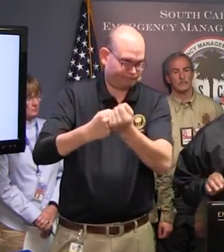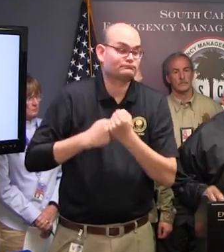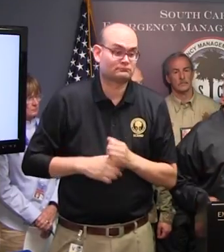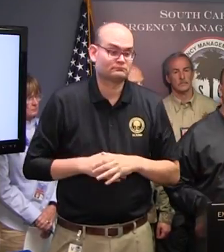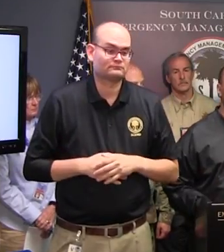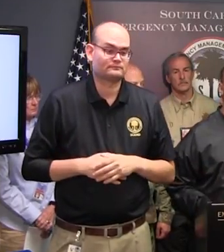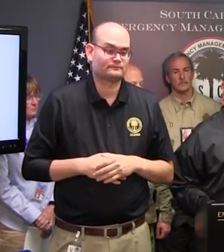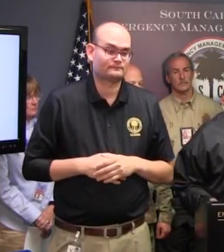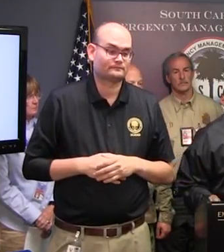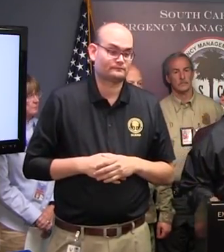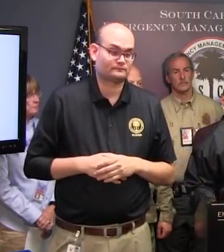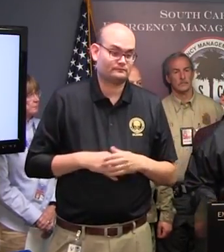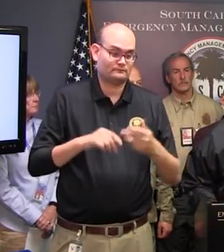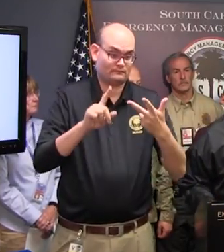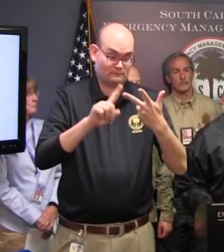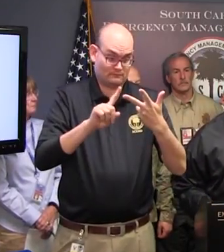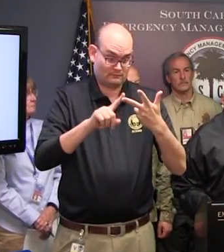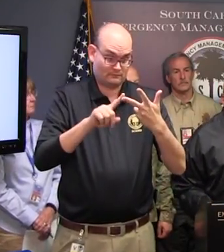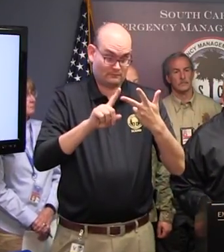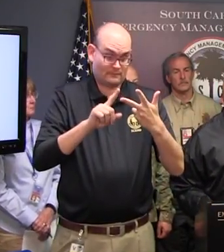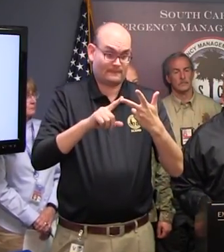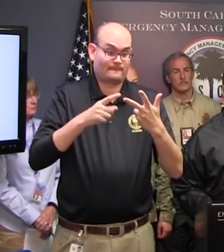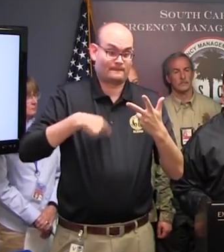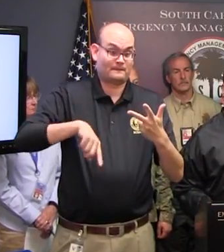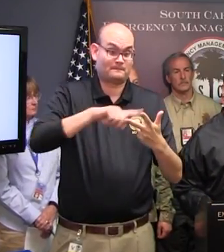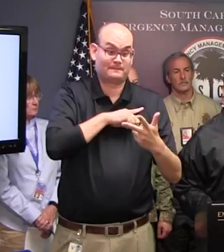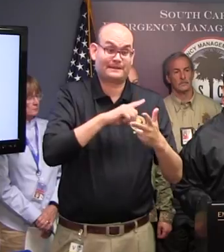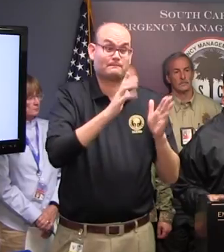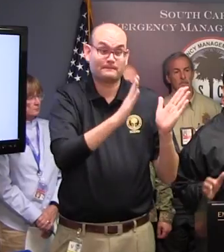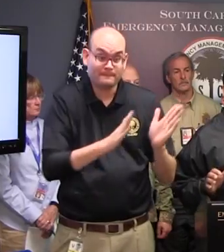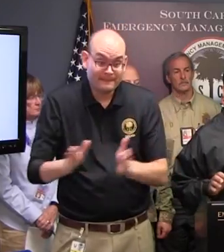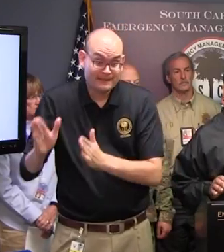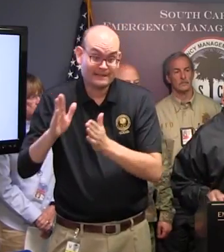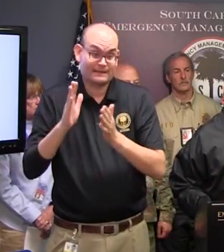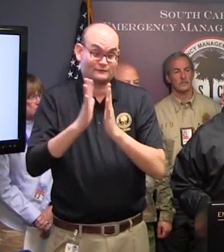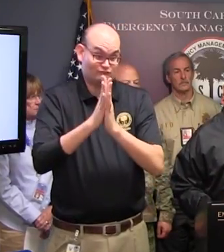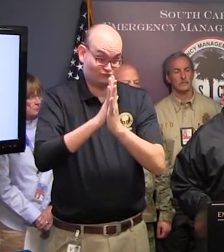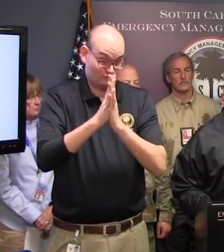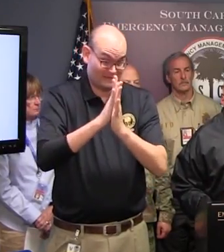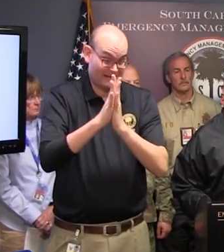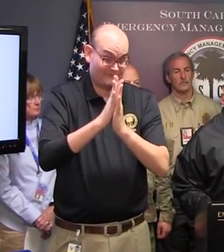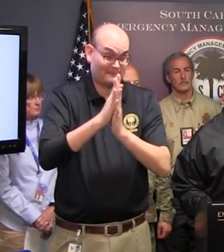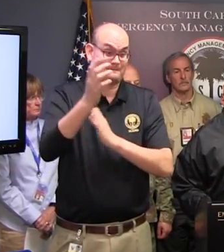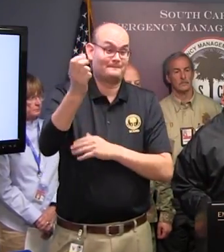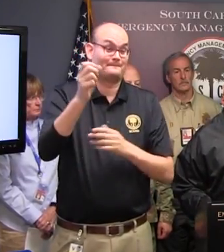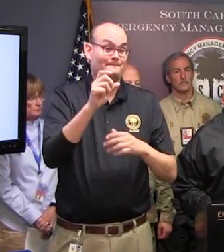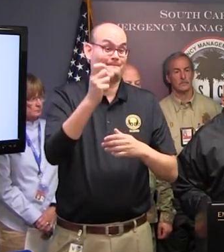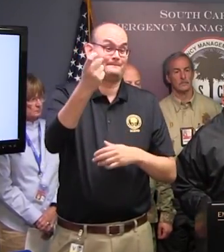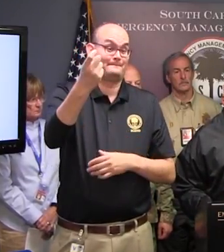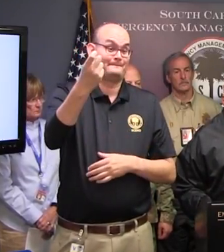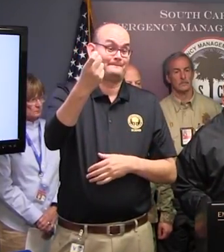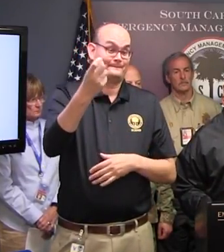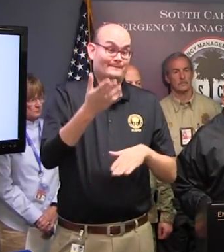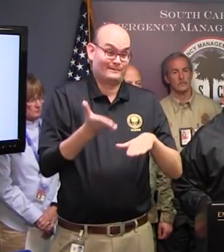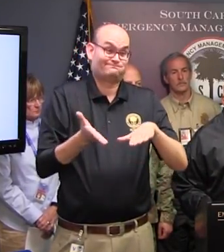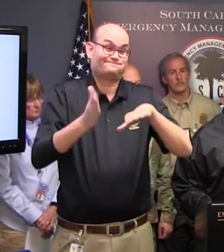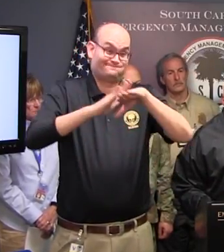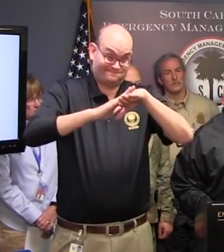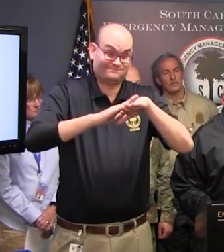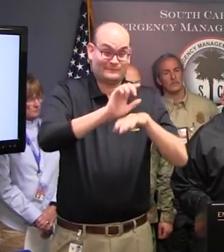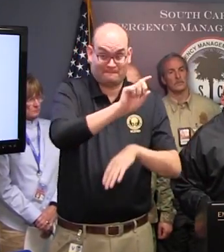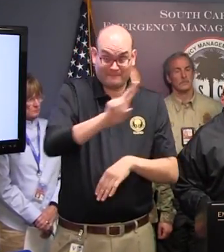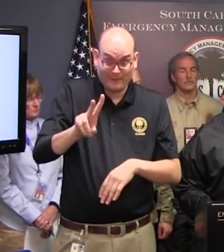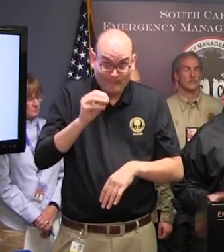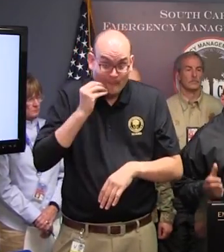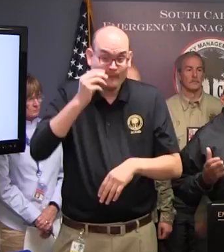As stated earlier, we are preparing for an influx of traffic returning back to the various locations.